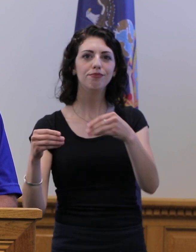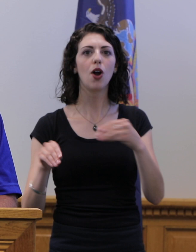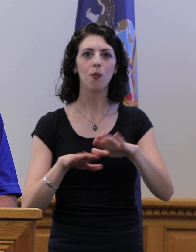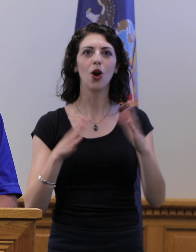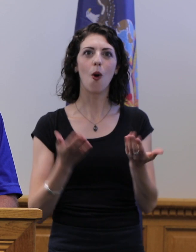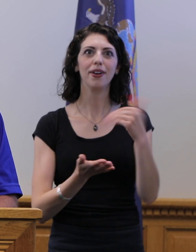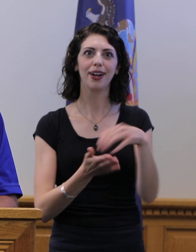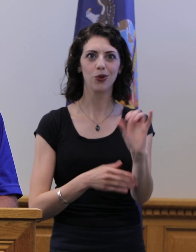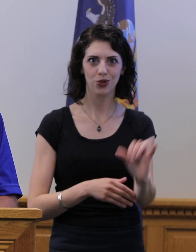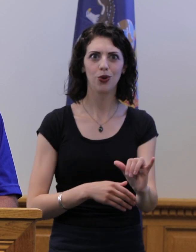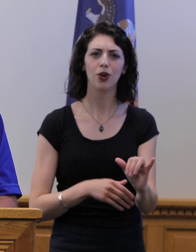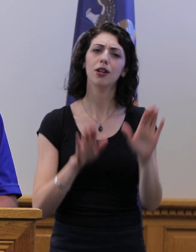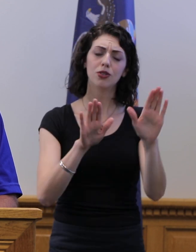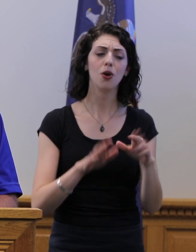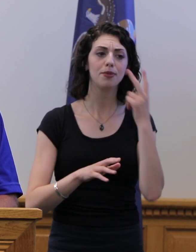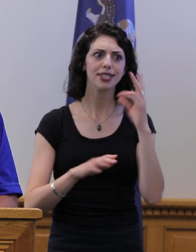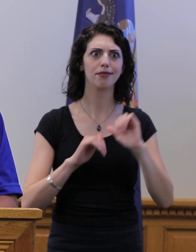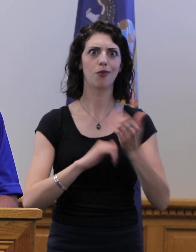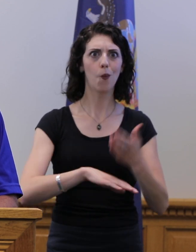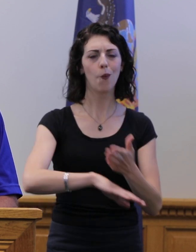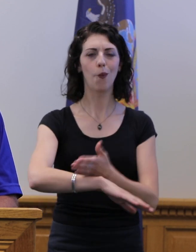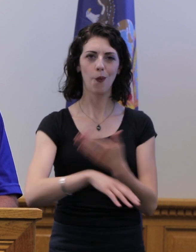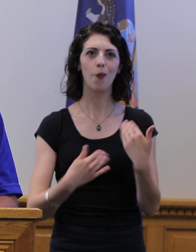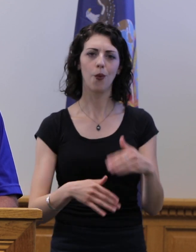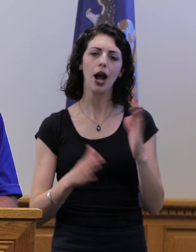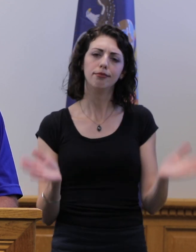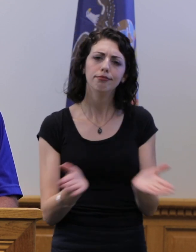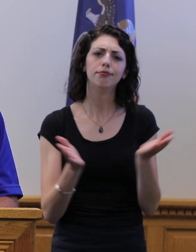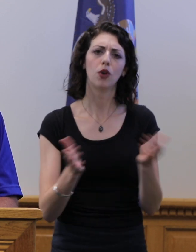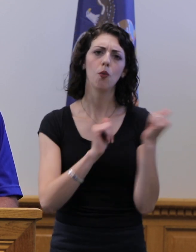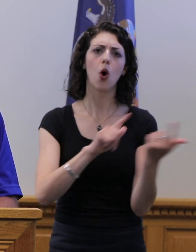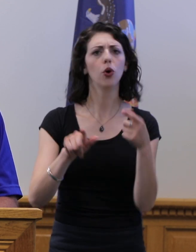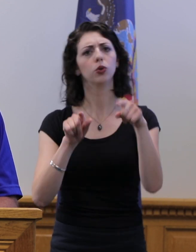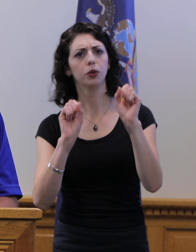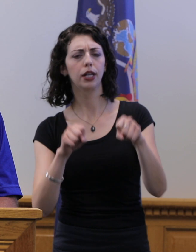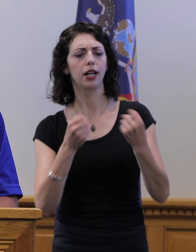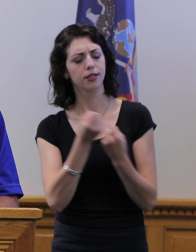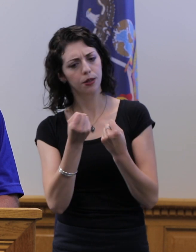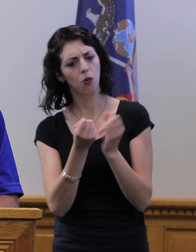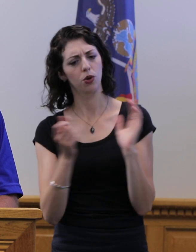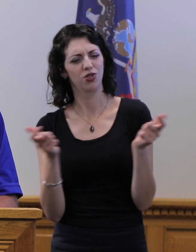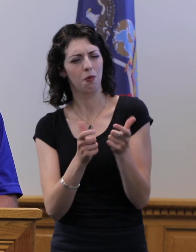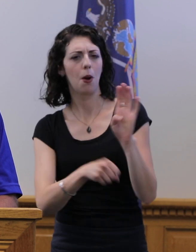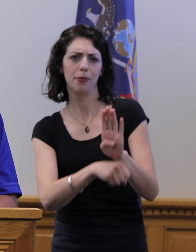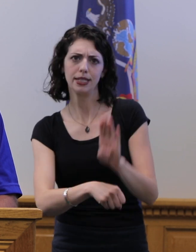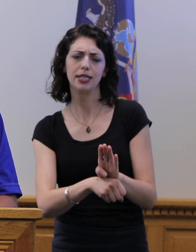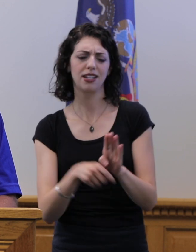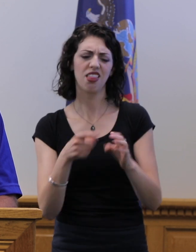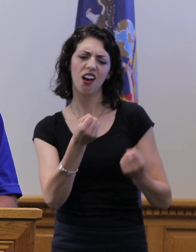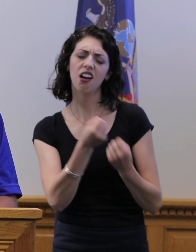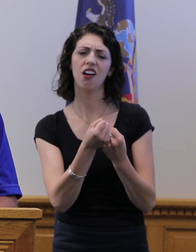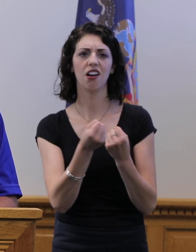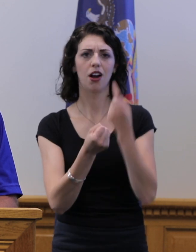wonderful to see the difference that this is making, and I encourage everyone to do what they can to support our small businesses. They are the backbone